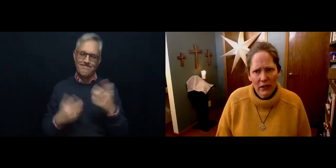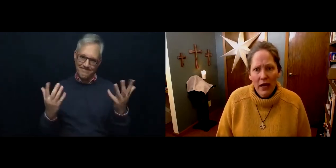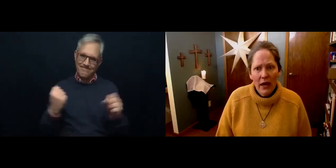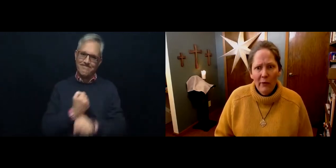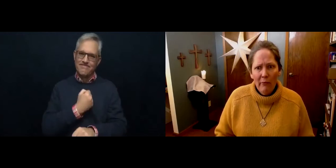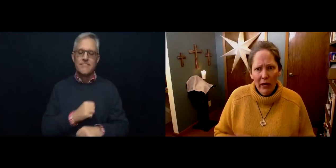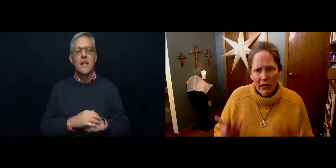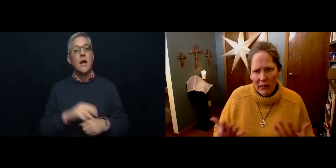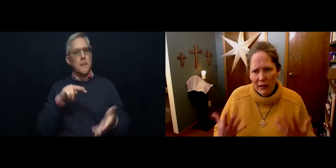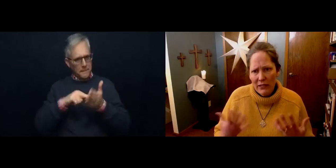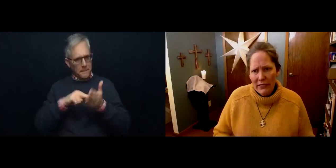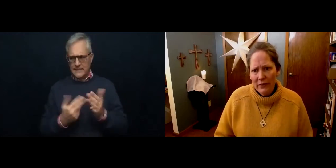mark ourselves.